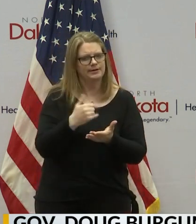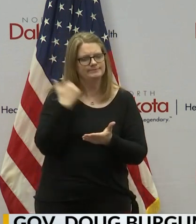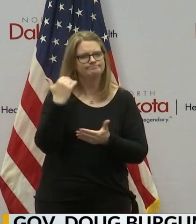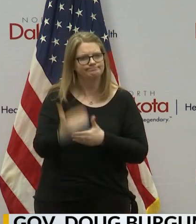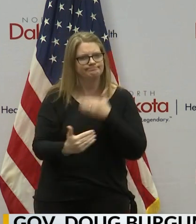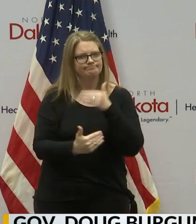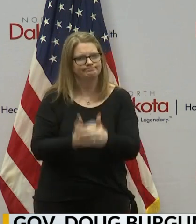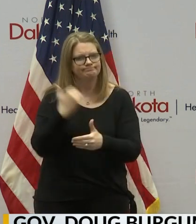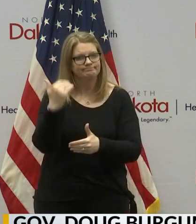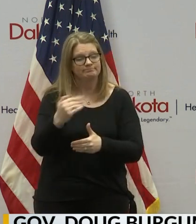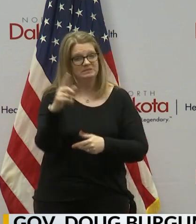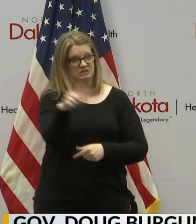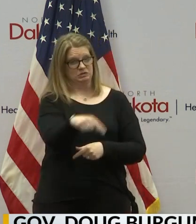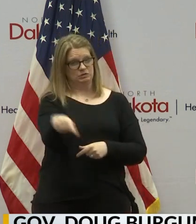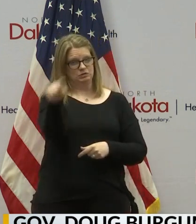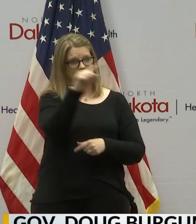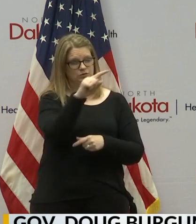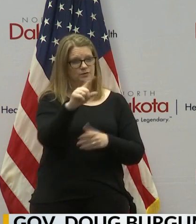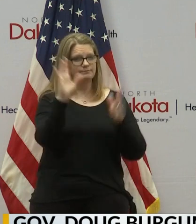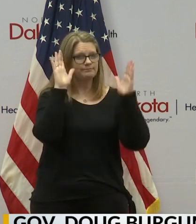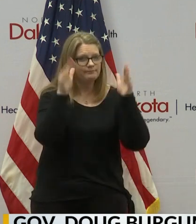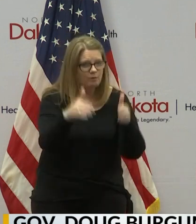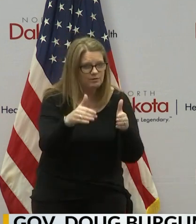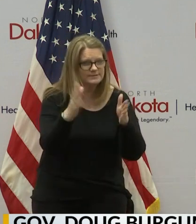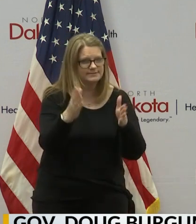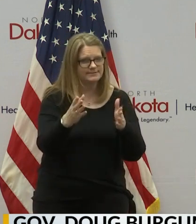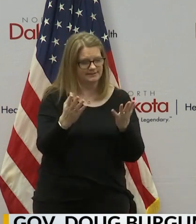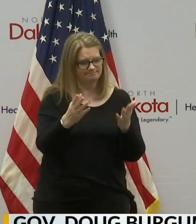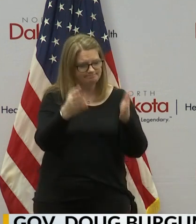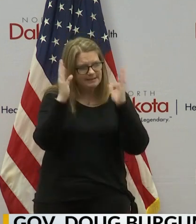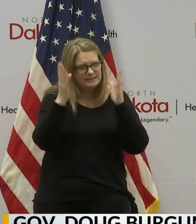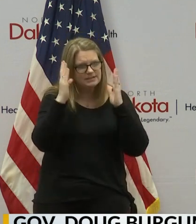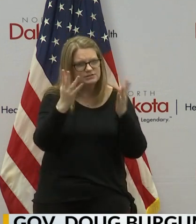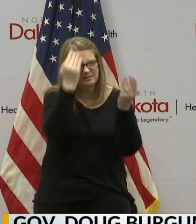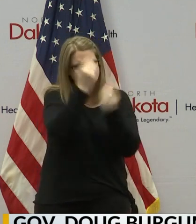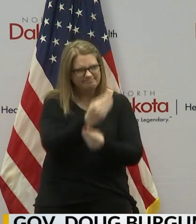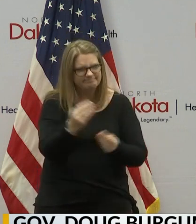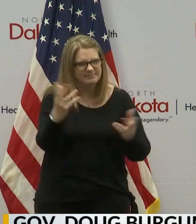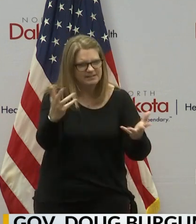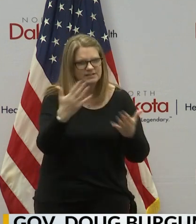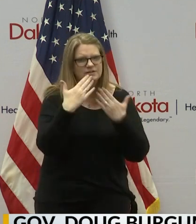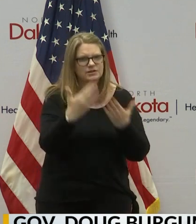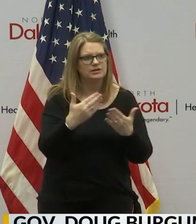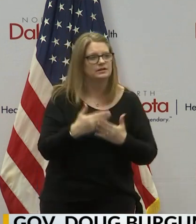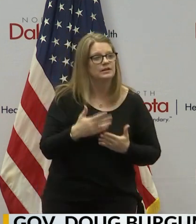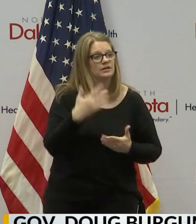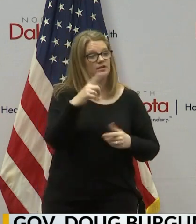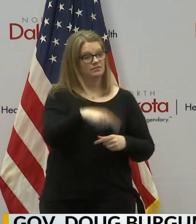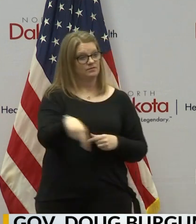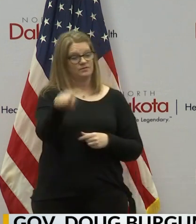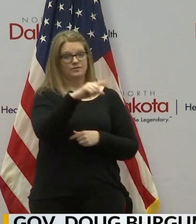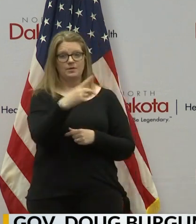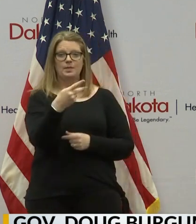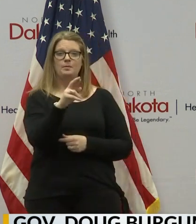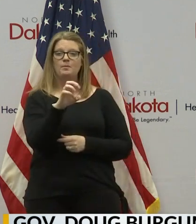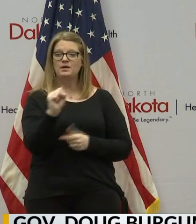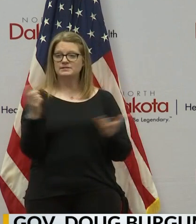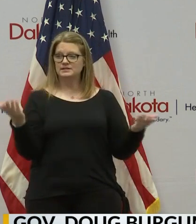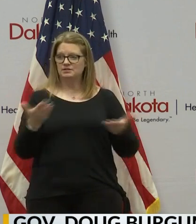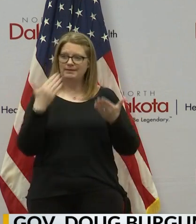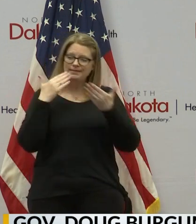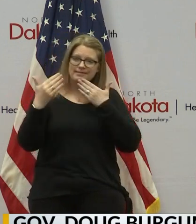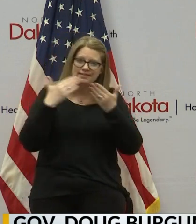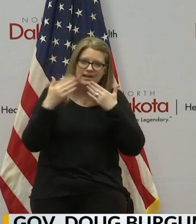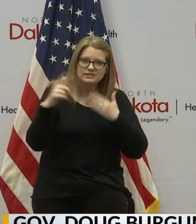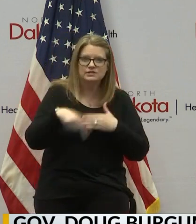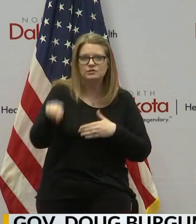your attention makes a real difference for the press that's here I want to say thanks for being here and those that are online as